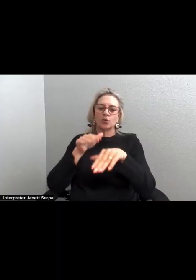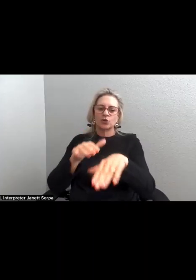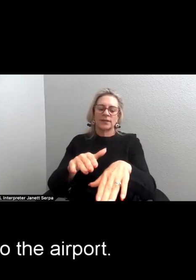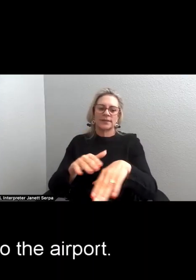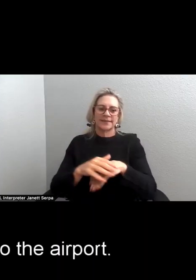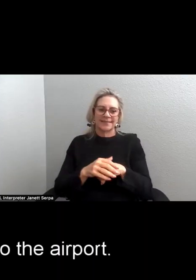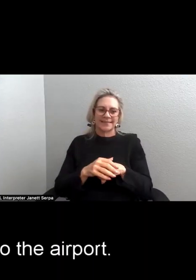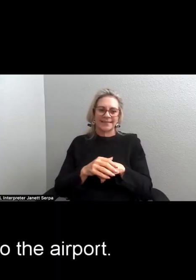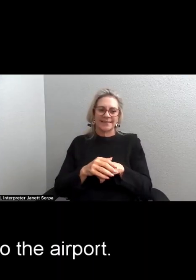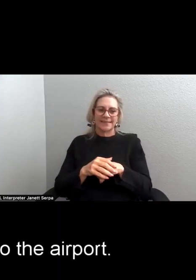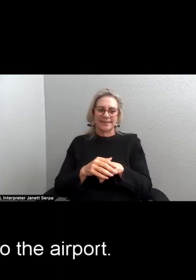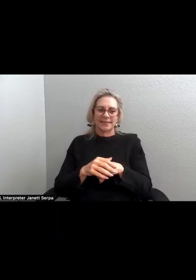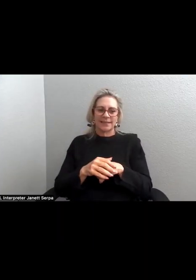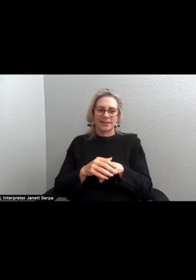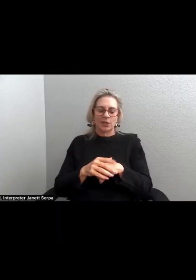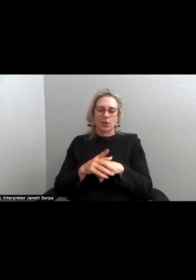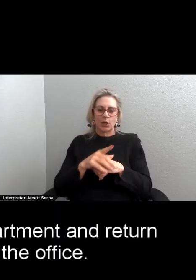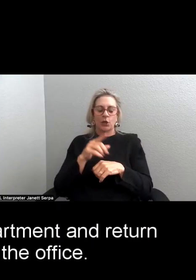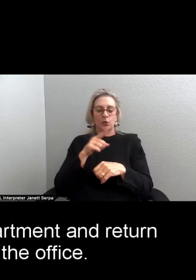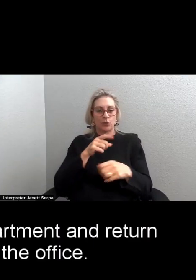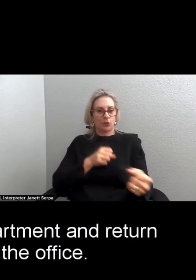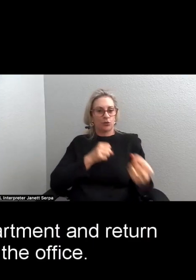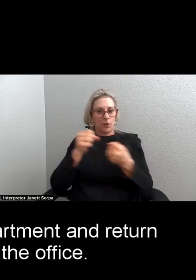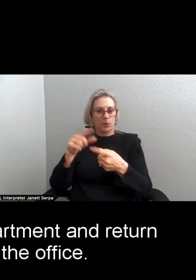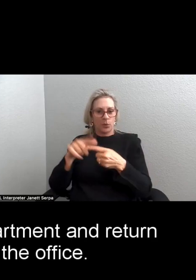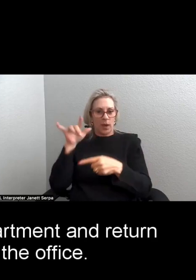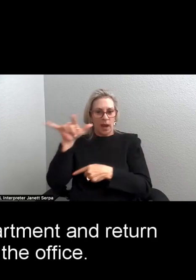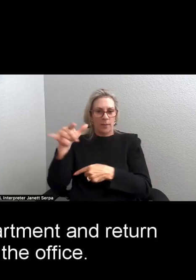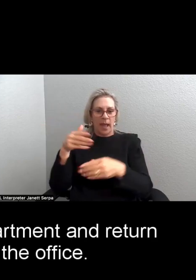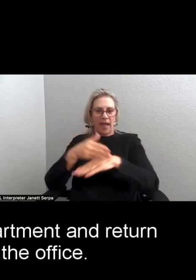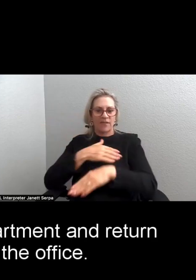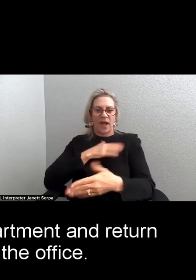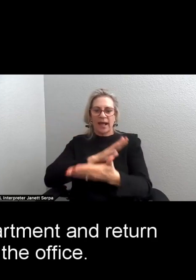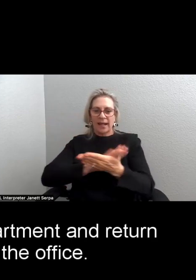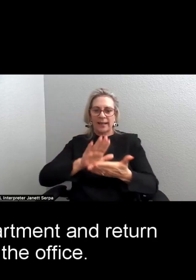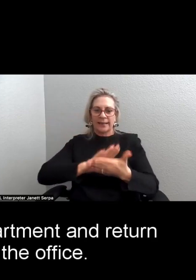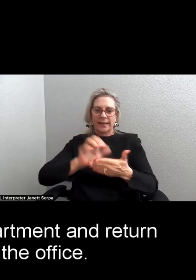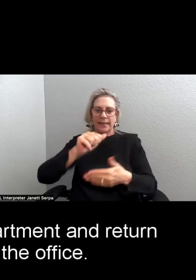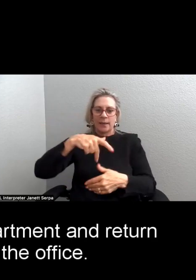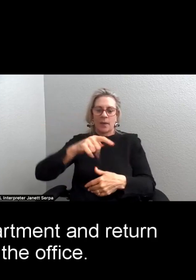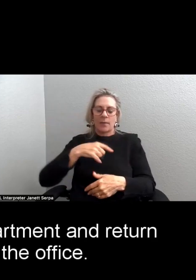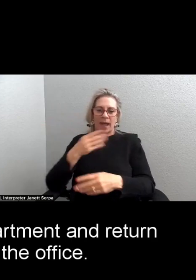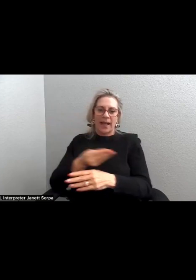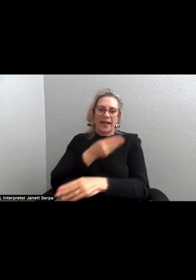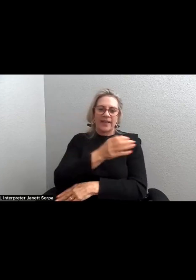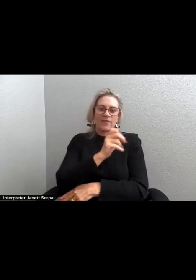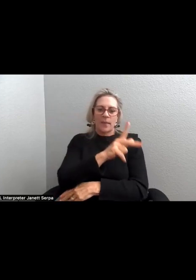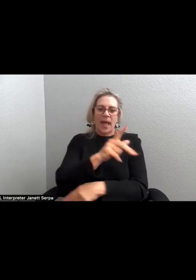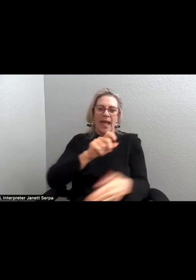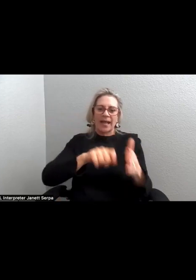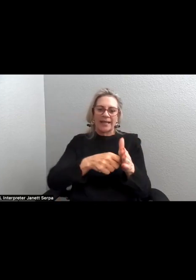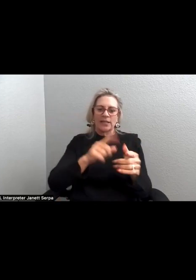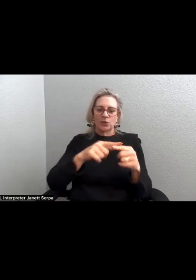You drive me to the airport after I clean my apartment and return the keys to the office.